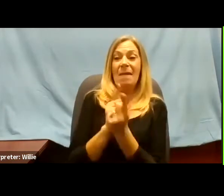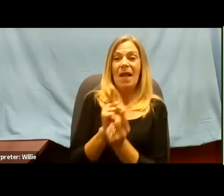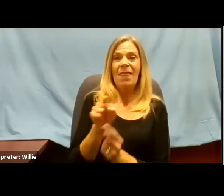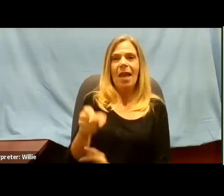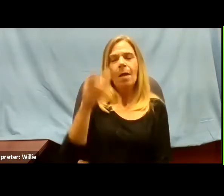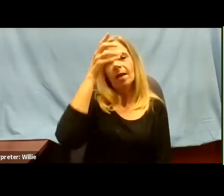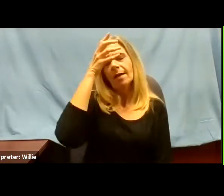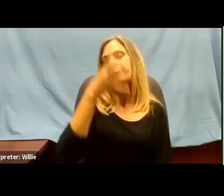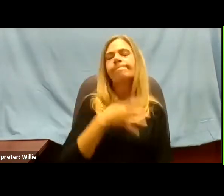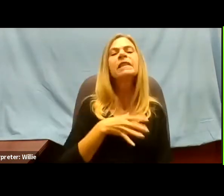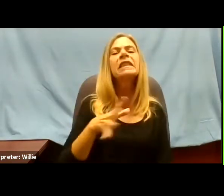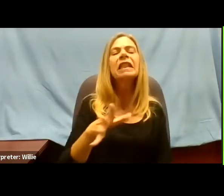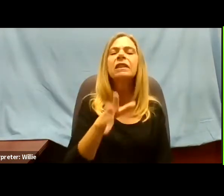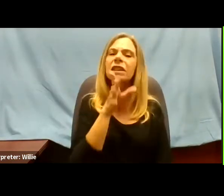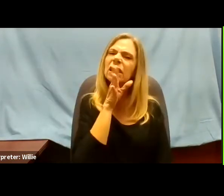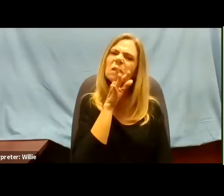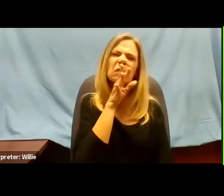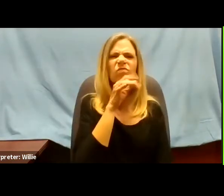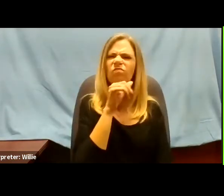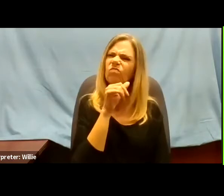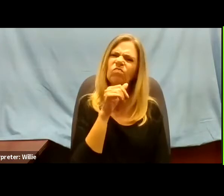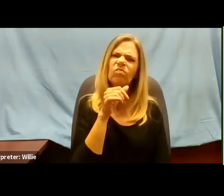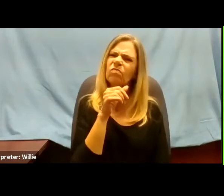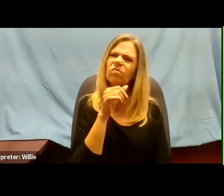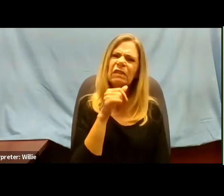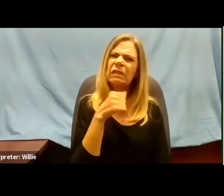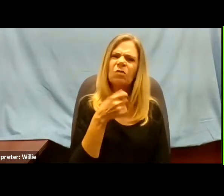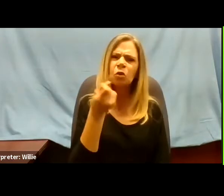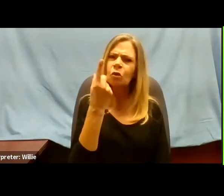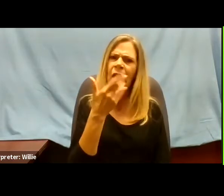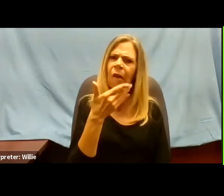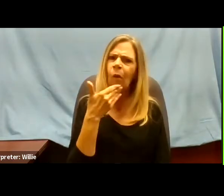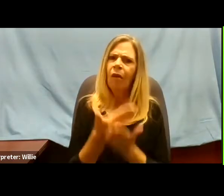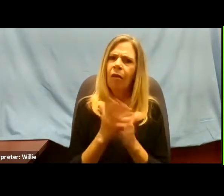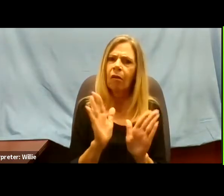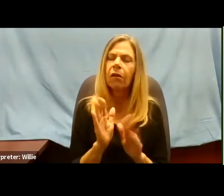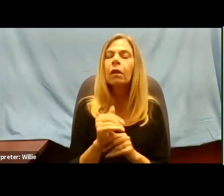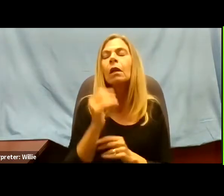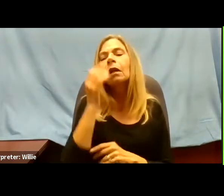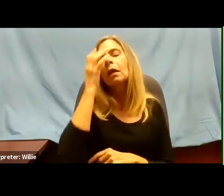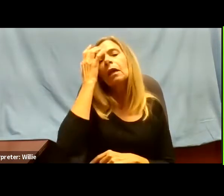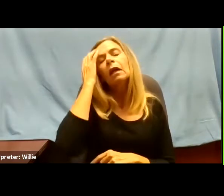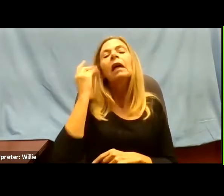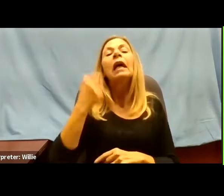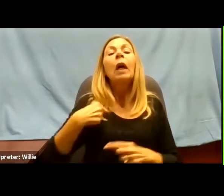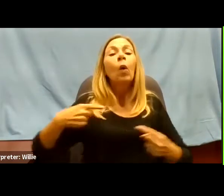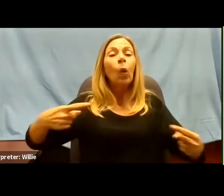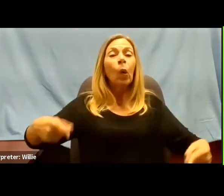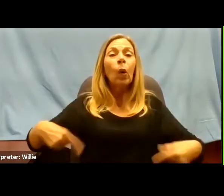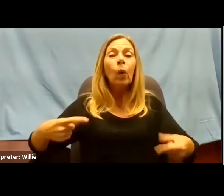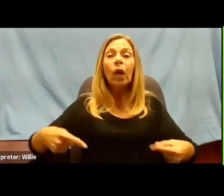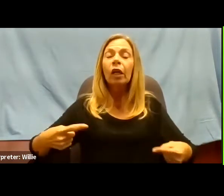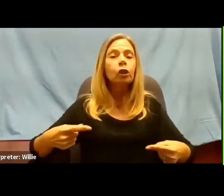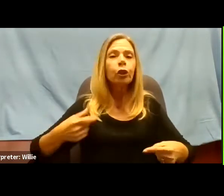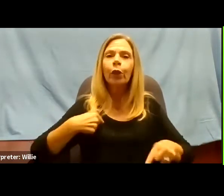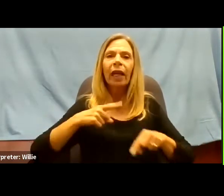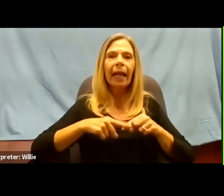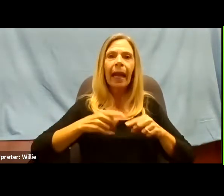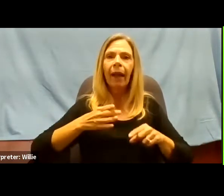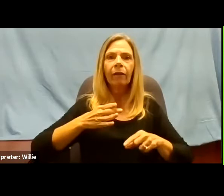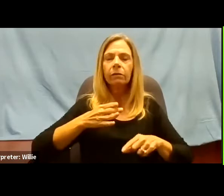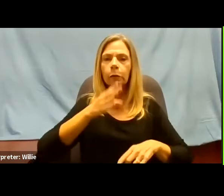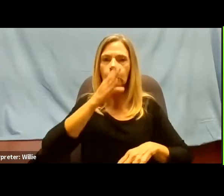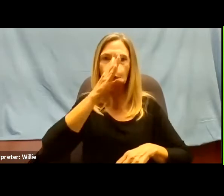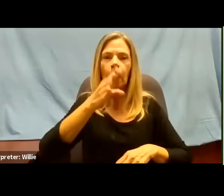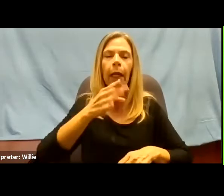unintelligible. He was at the college. Uh, he couldn't move his wheelchair forward. He had to push it backward with,